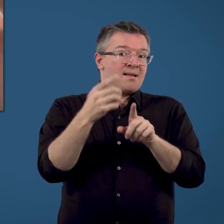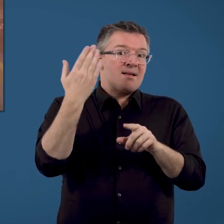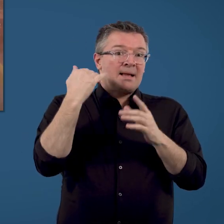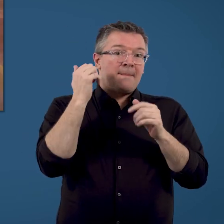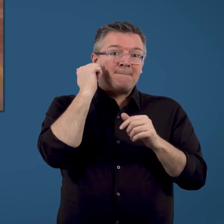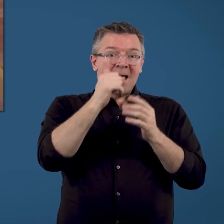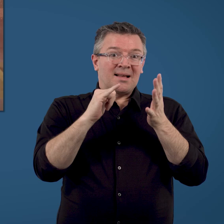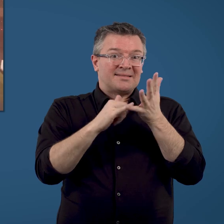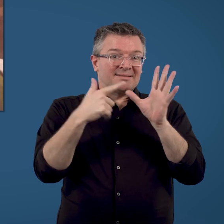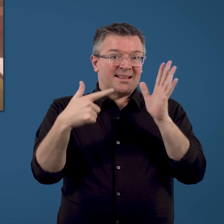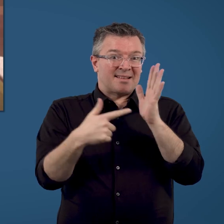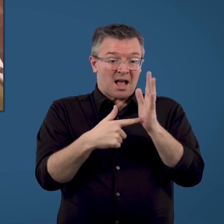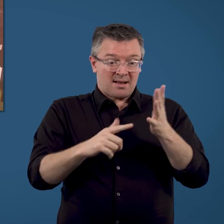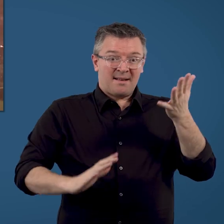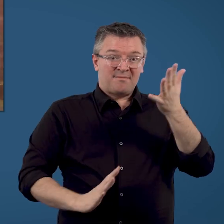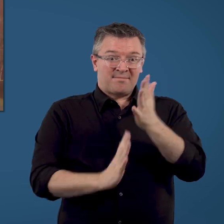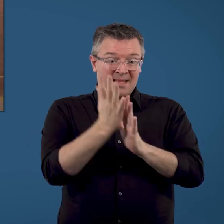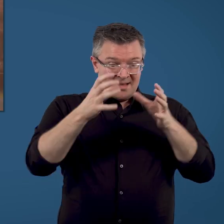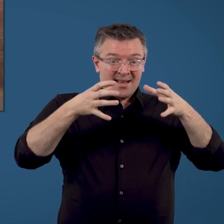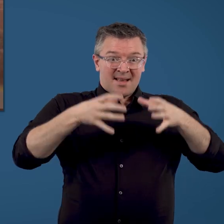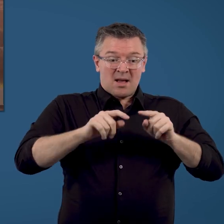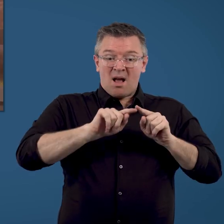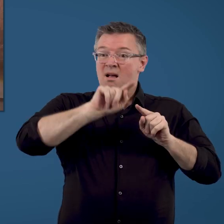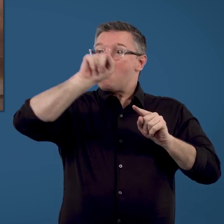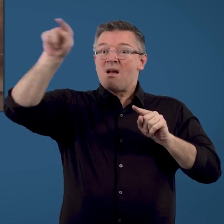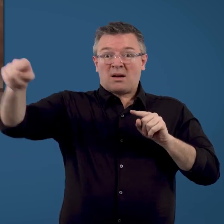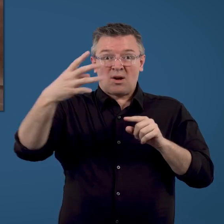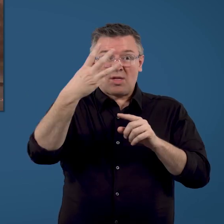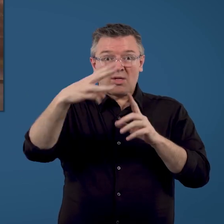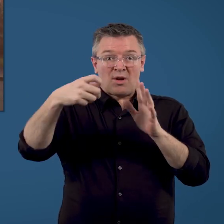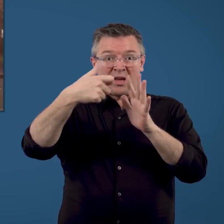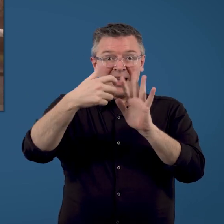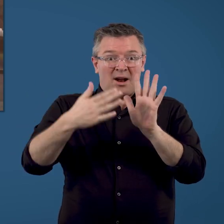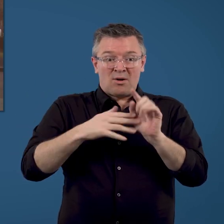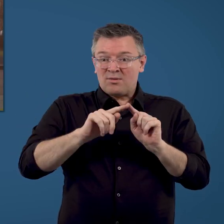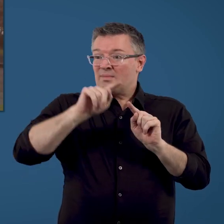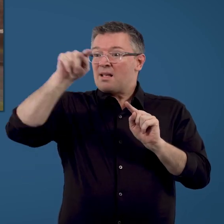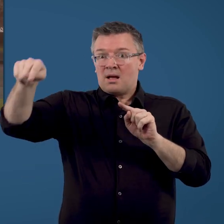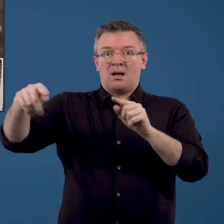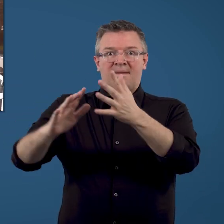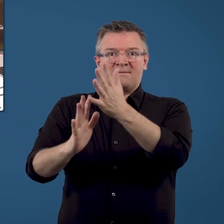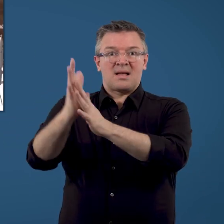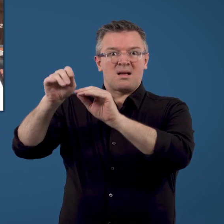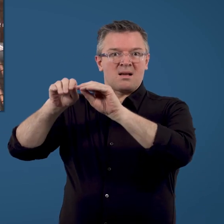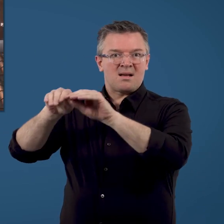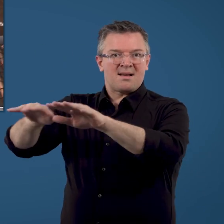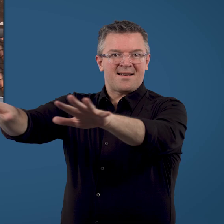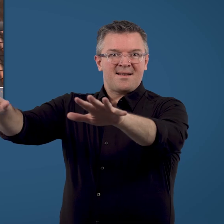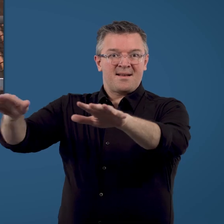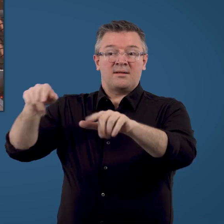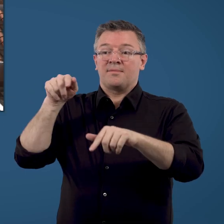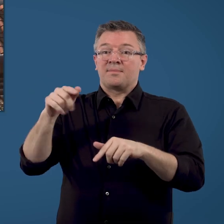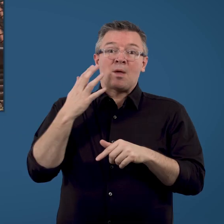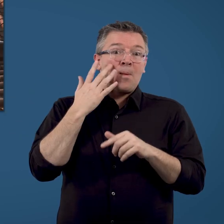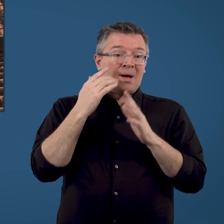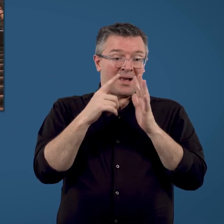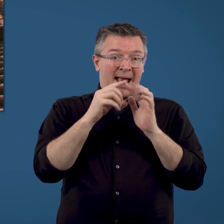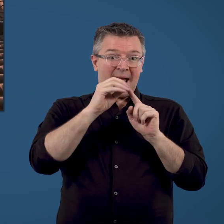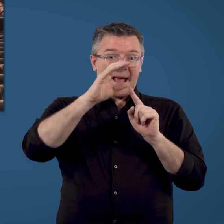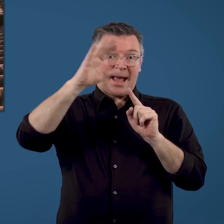Saturday, embers travelled more than 30 kilometres ahead of the main fire. When these embers land,